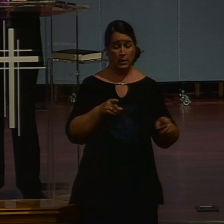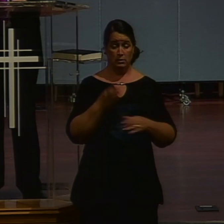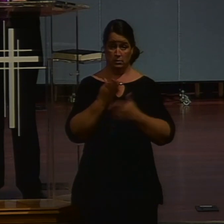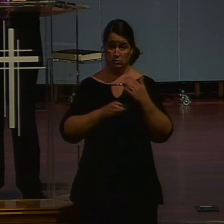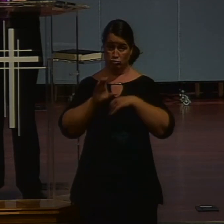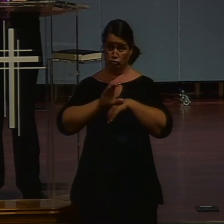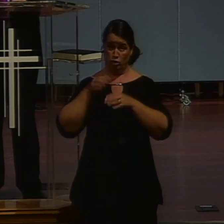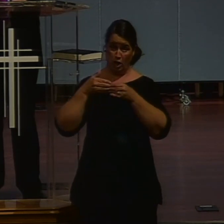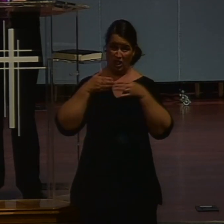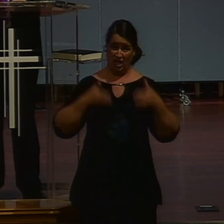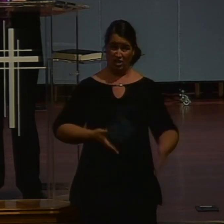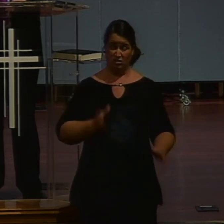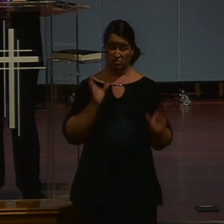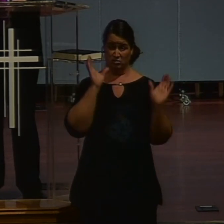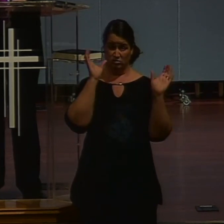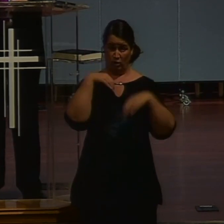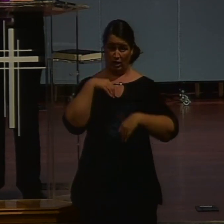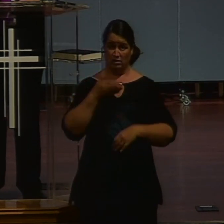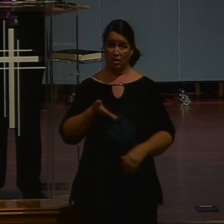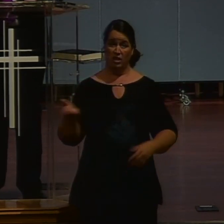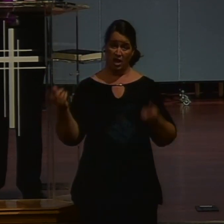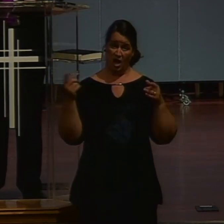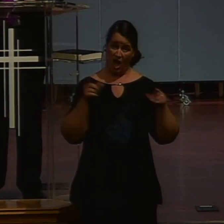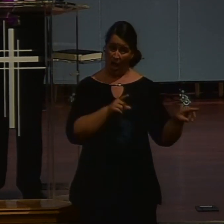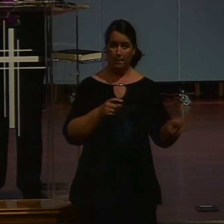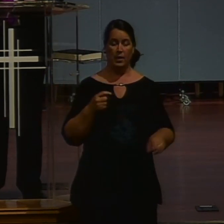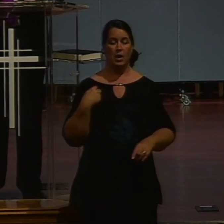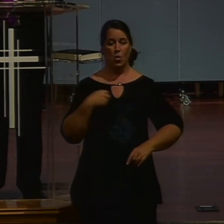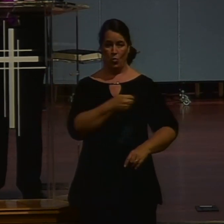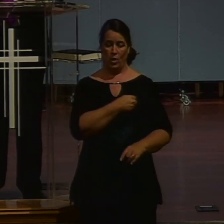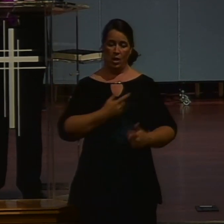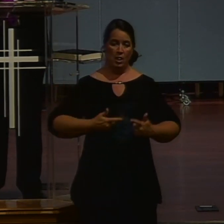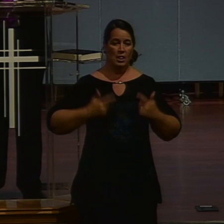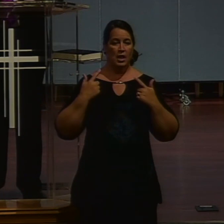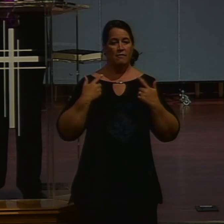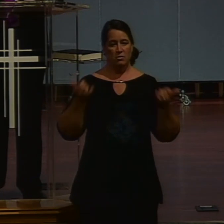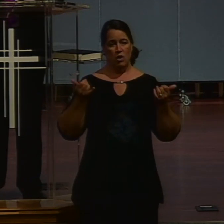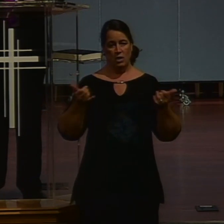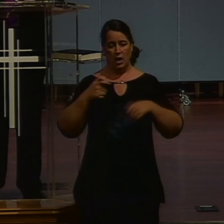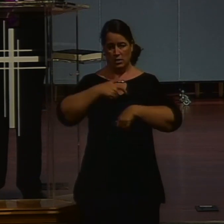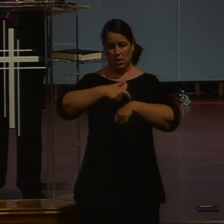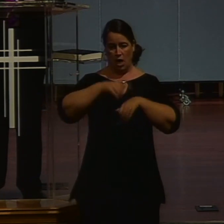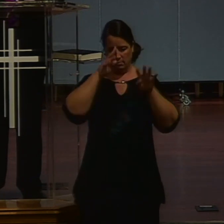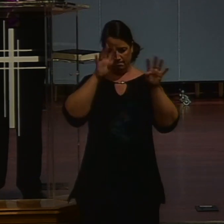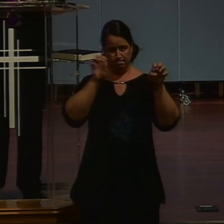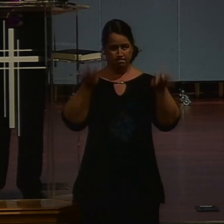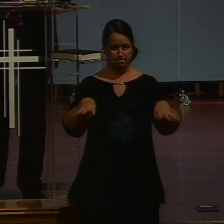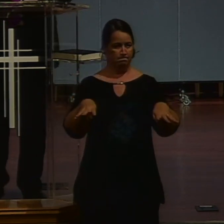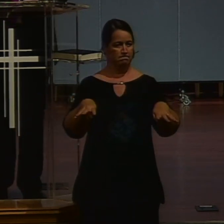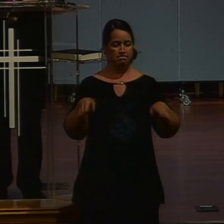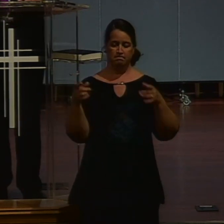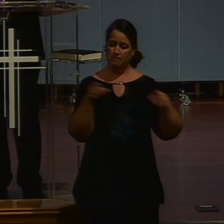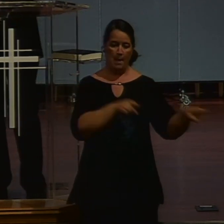some strange things. So what can I say? We are living in unprecedented times